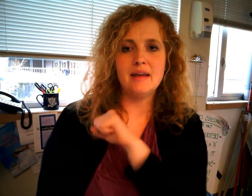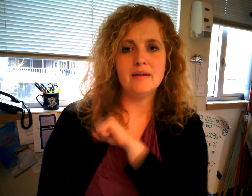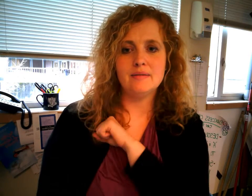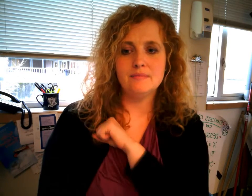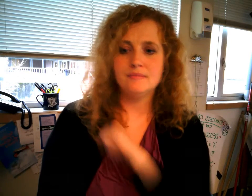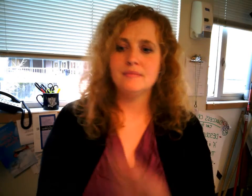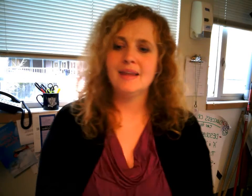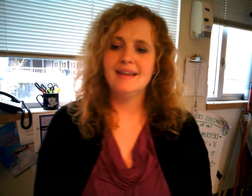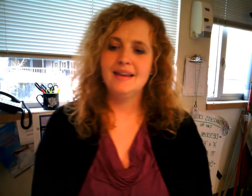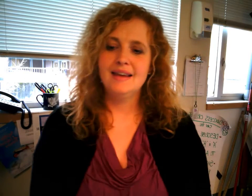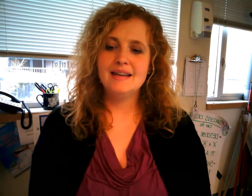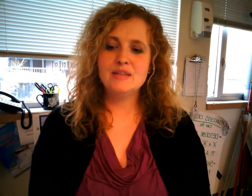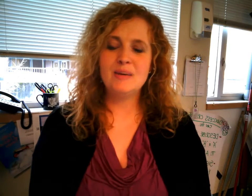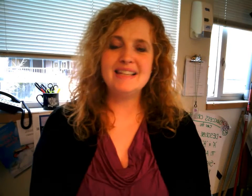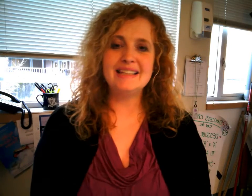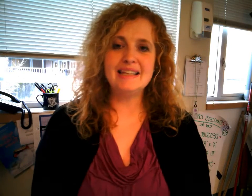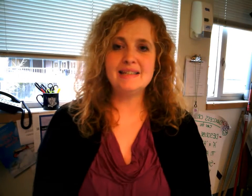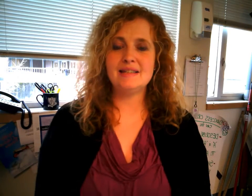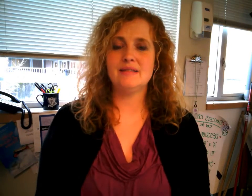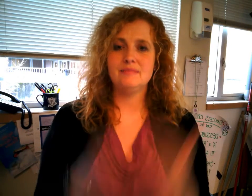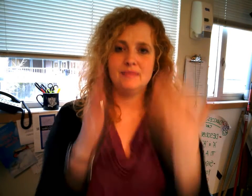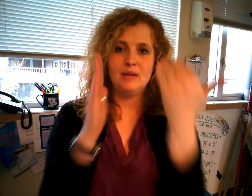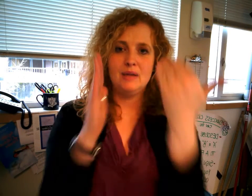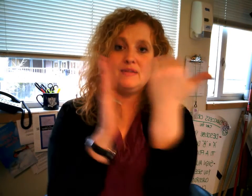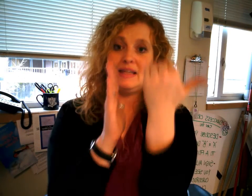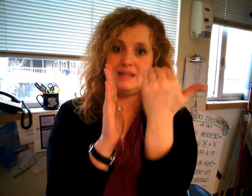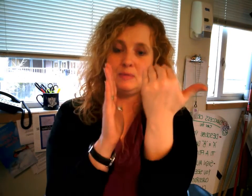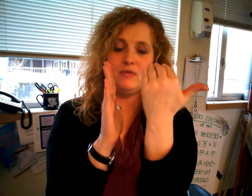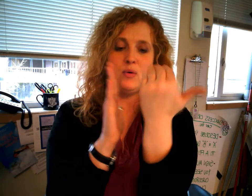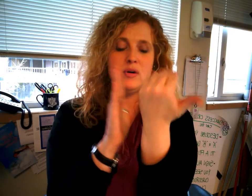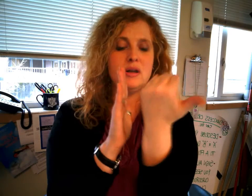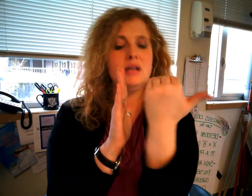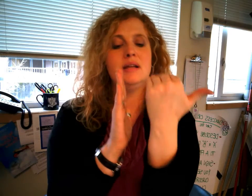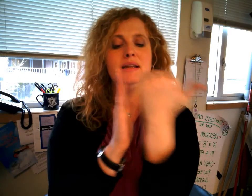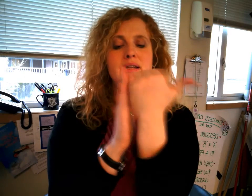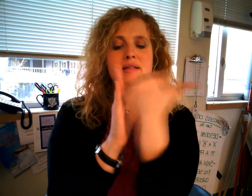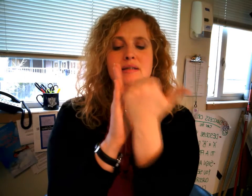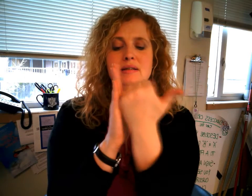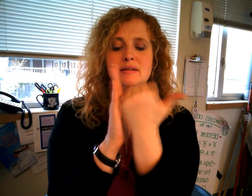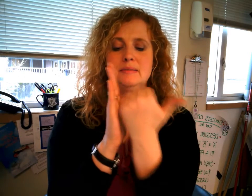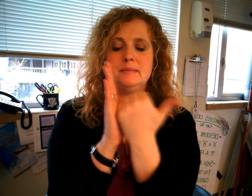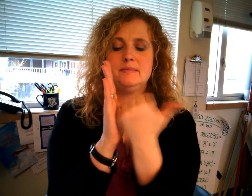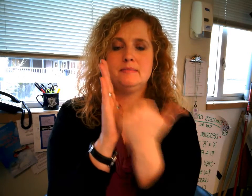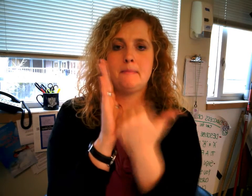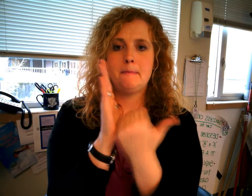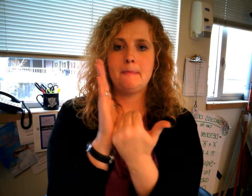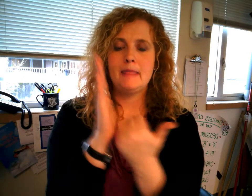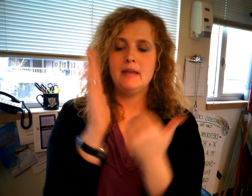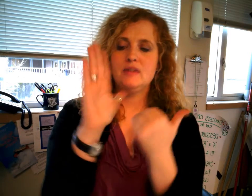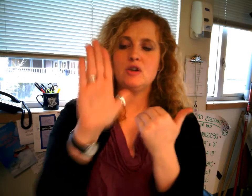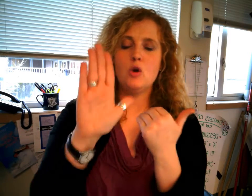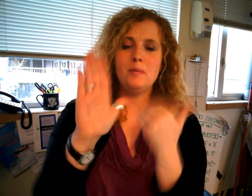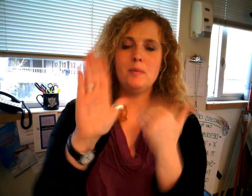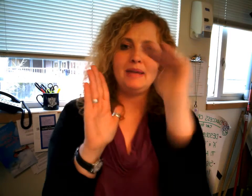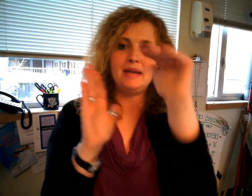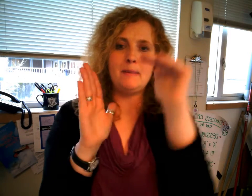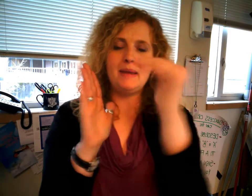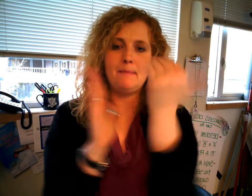next one is list we've done this before list it's an open B and a bent B